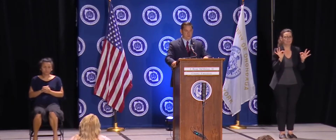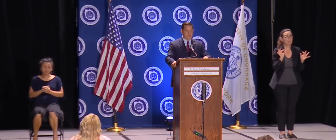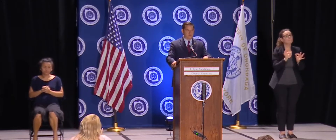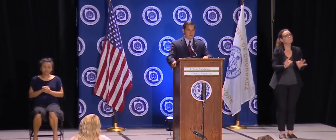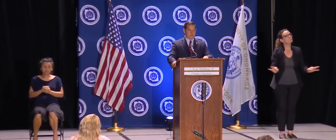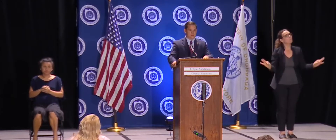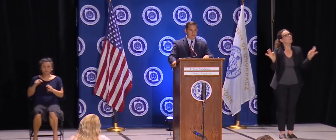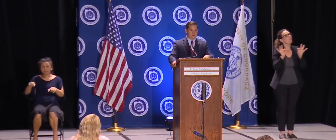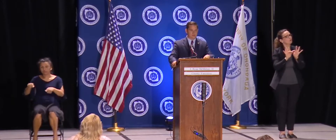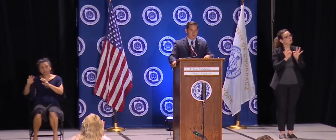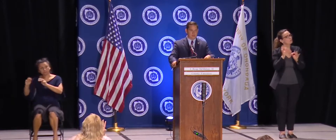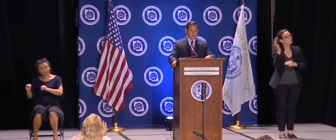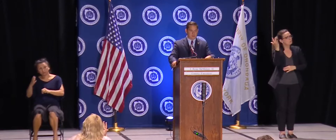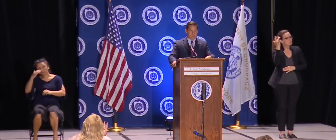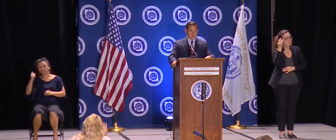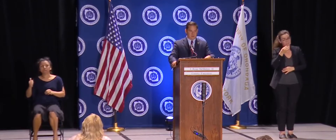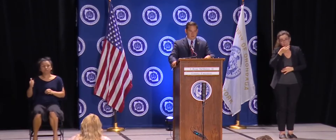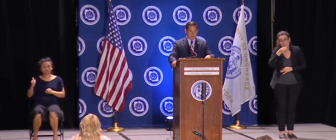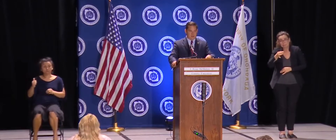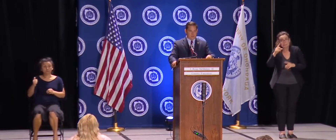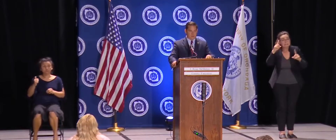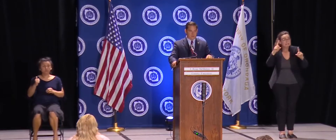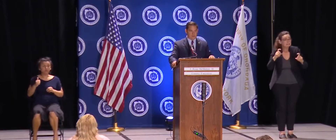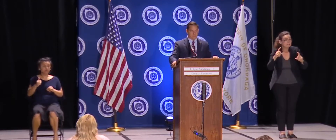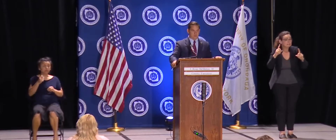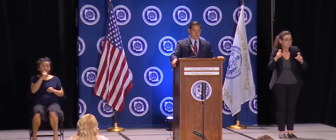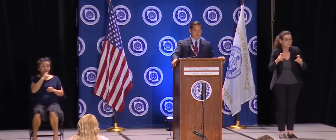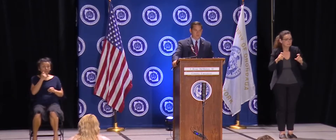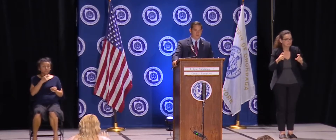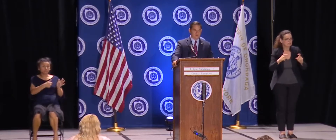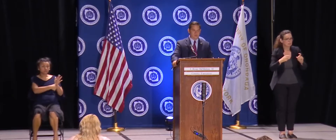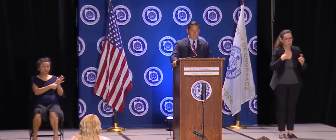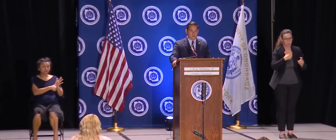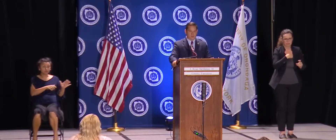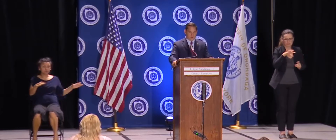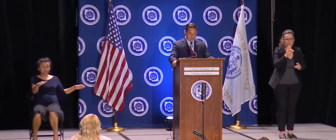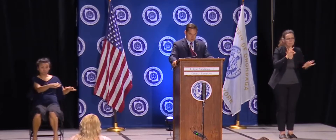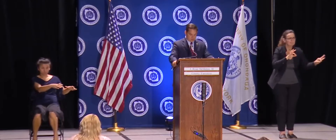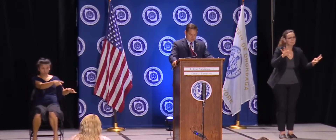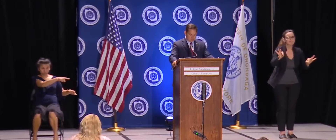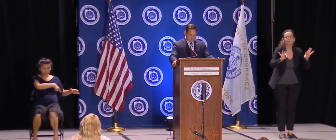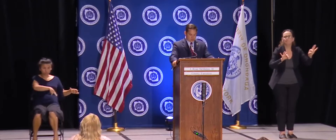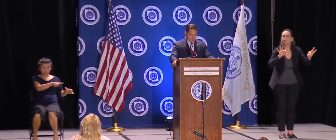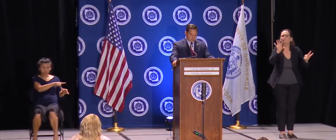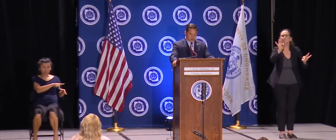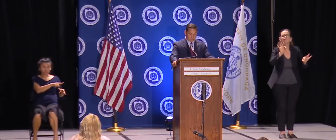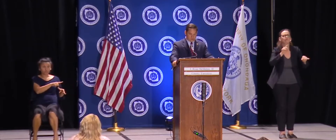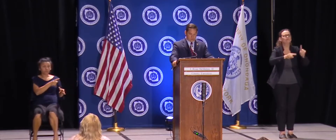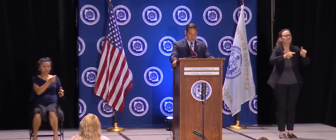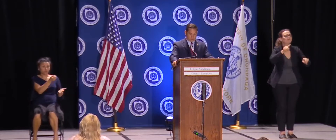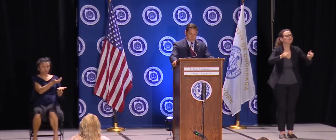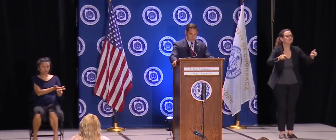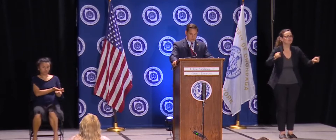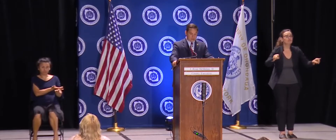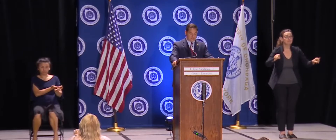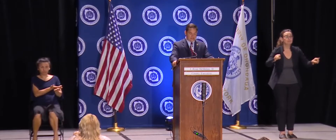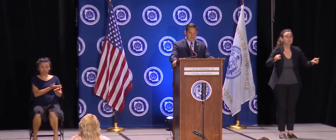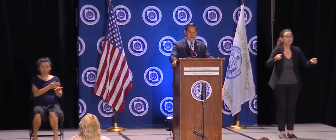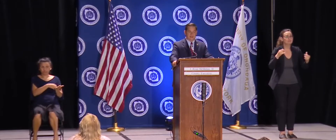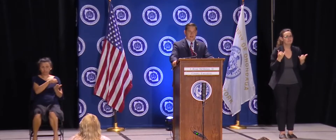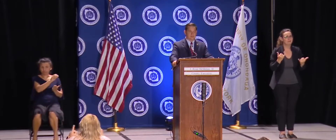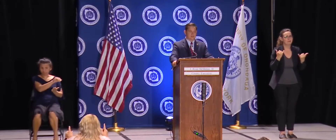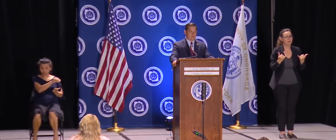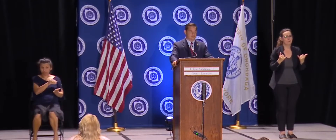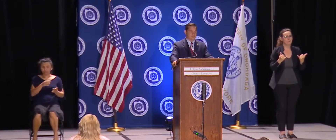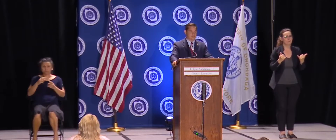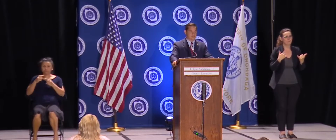pooled test sampling is no longer – it is probably at some point going to outtake